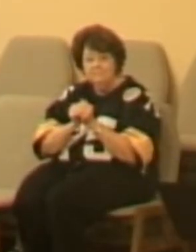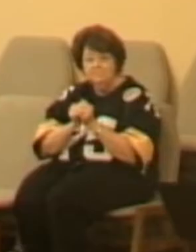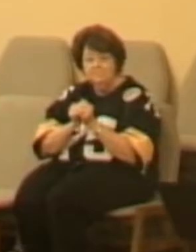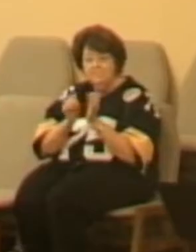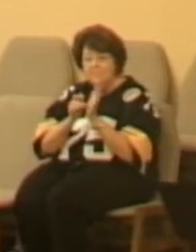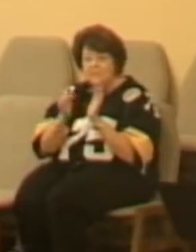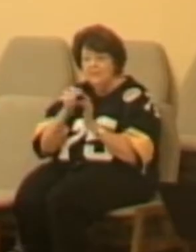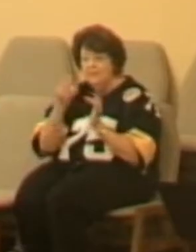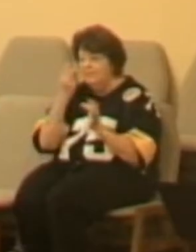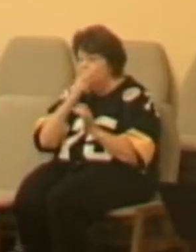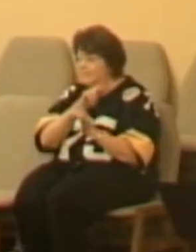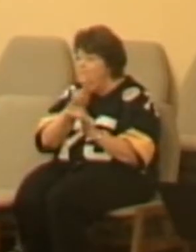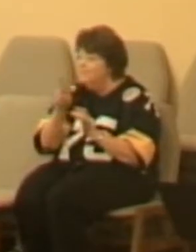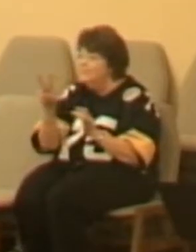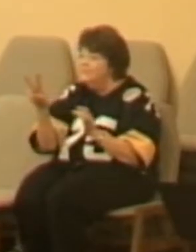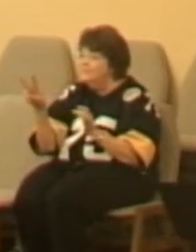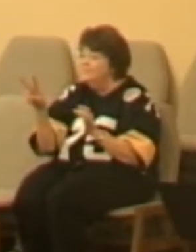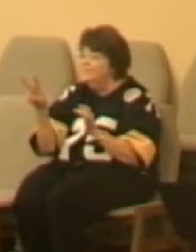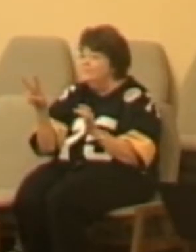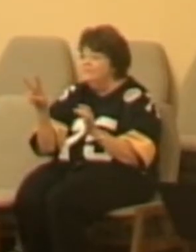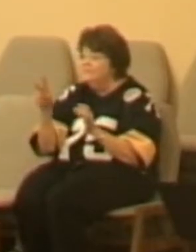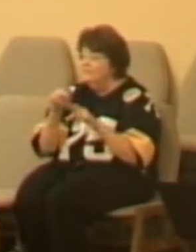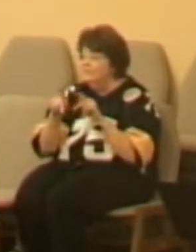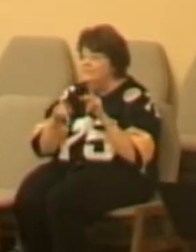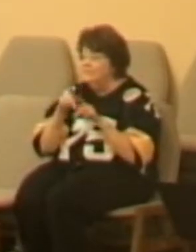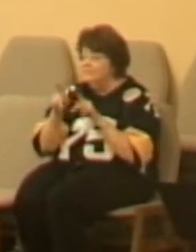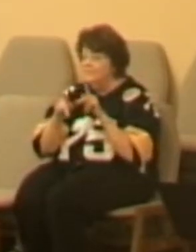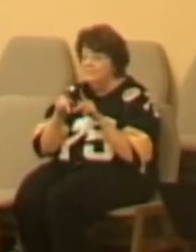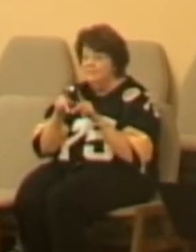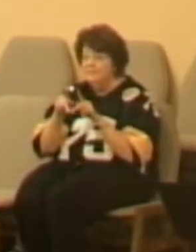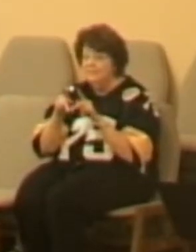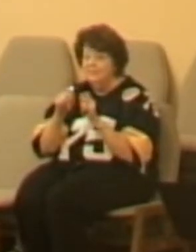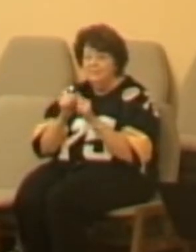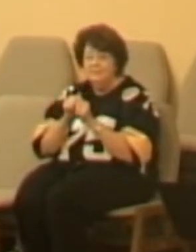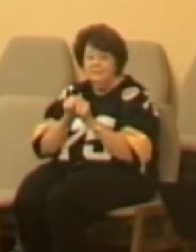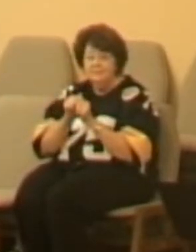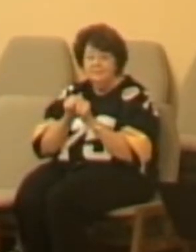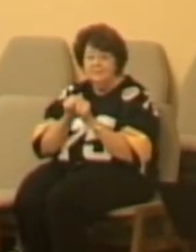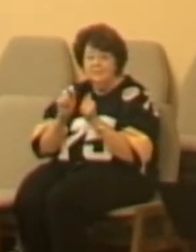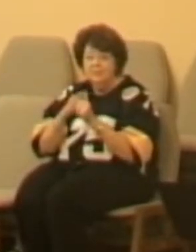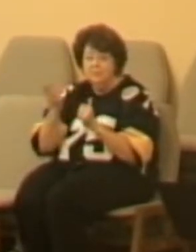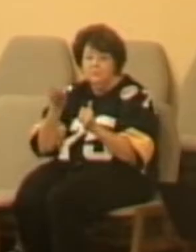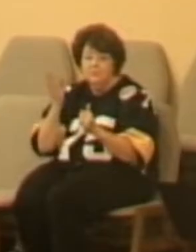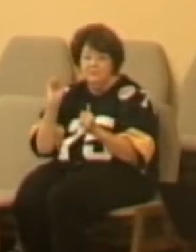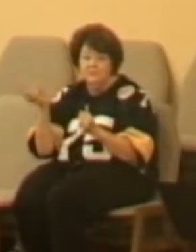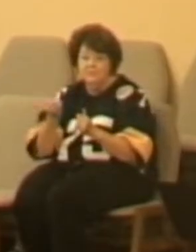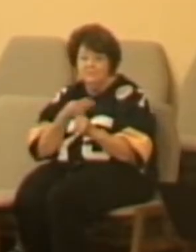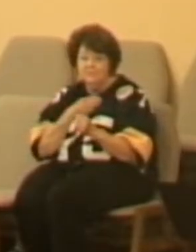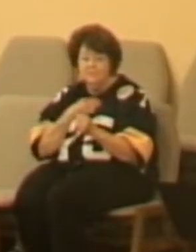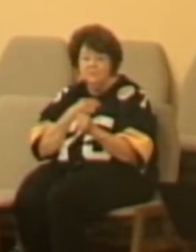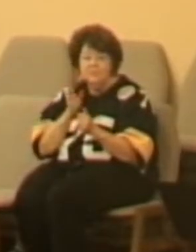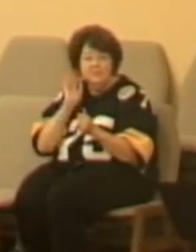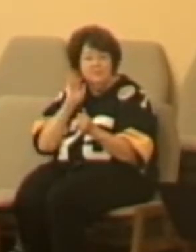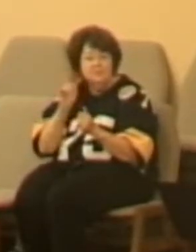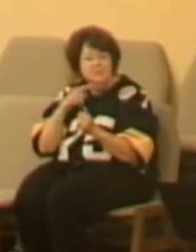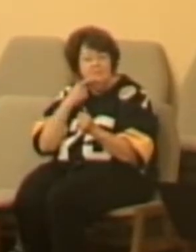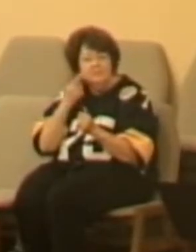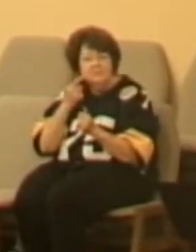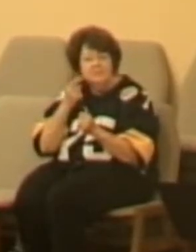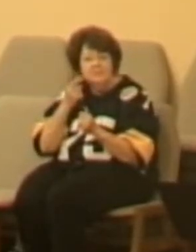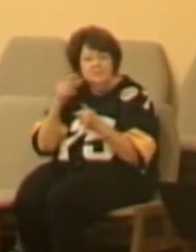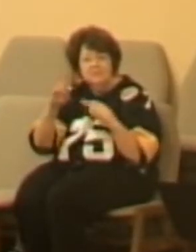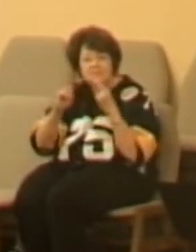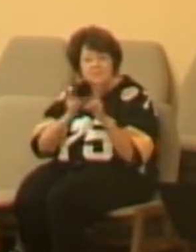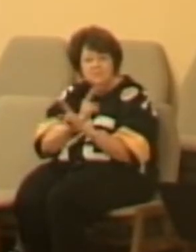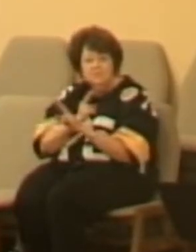looks out across the congregation of people that he has never met before. And the very first thing he says to this group of people is, repent,